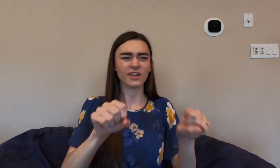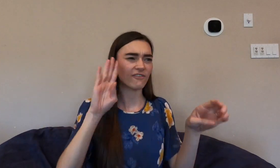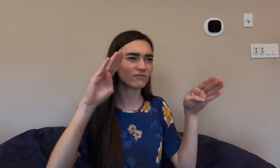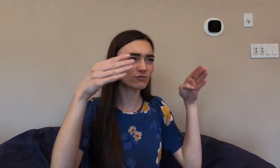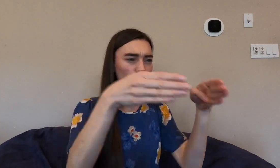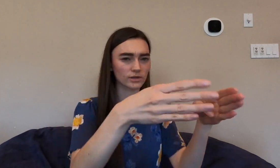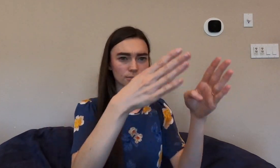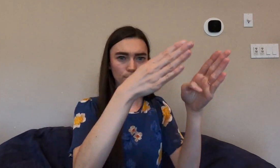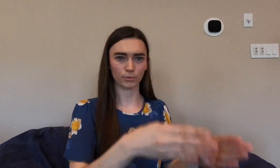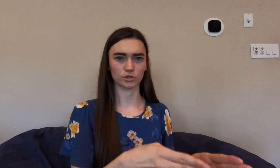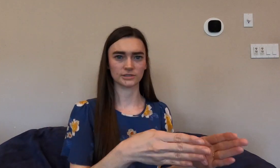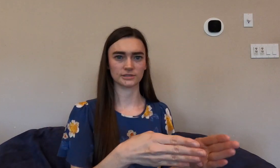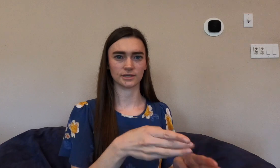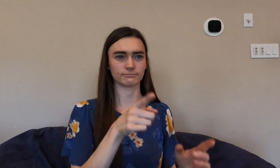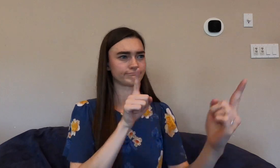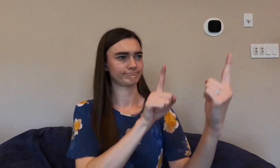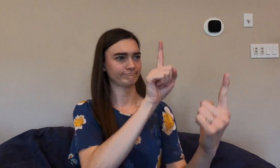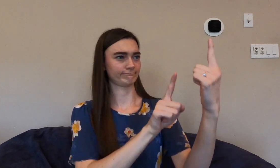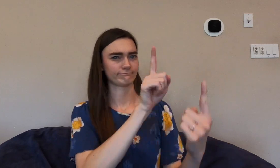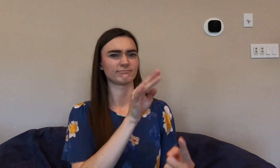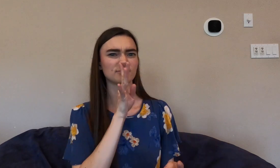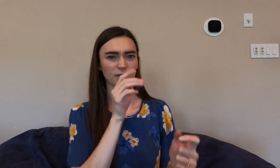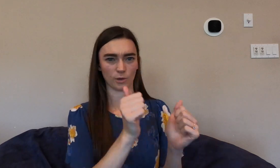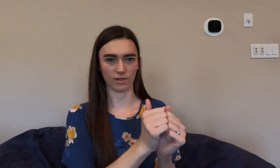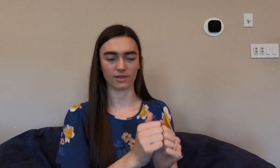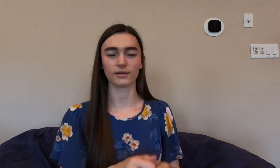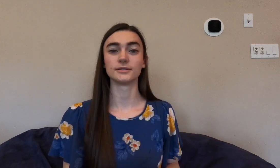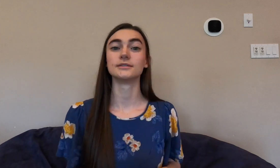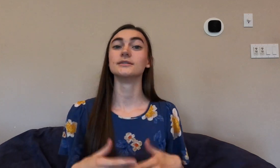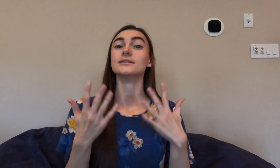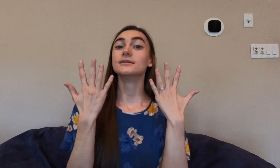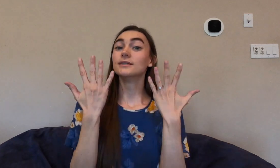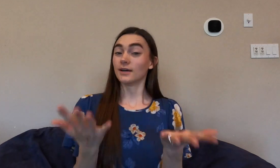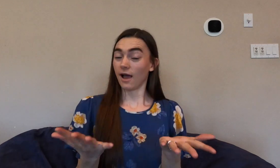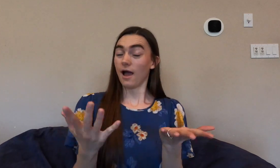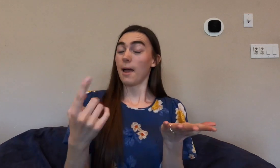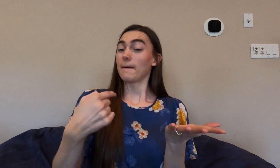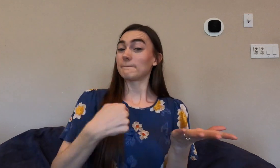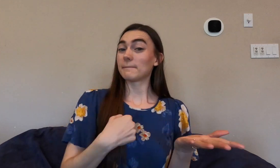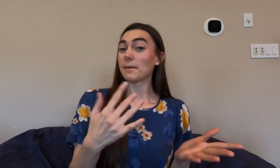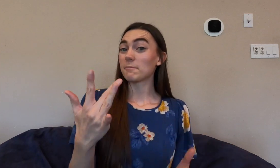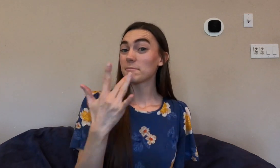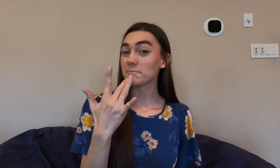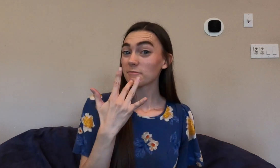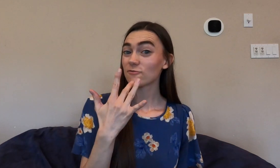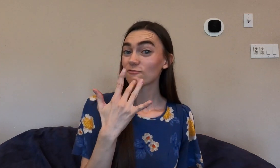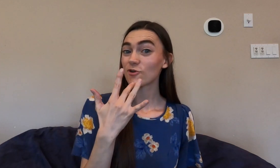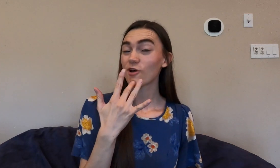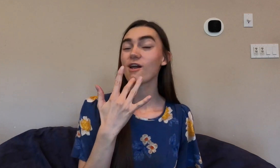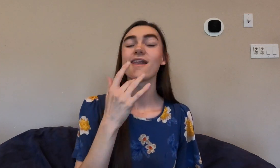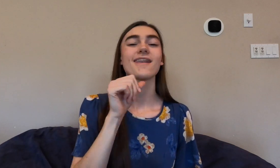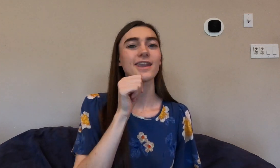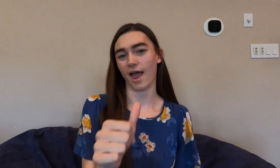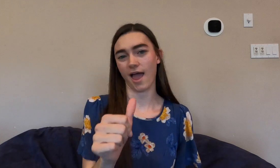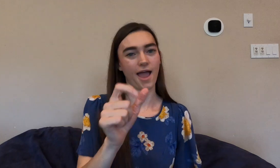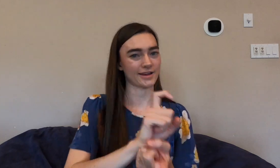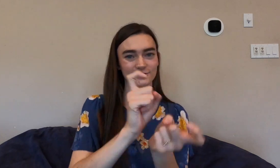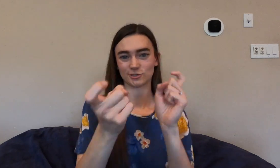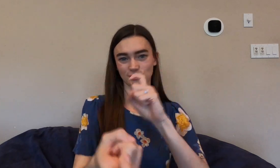background noise and it's quieter so you can focus on that person you're talking with. Now me personally I prefer not